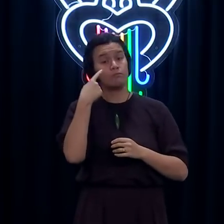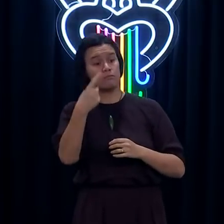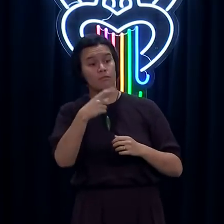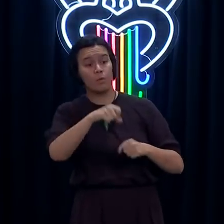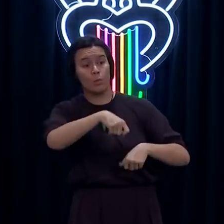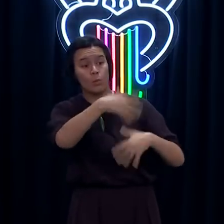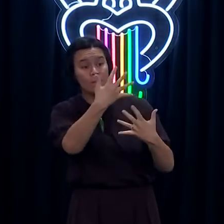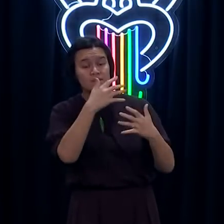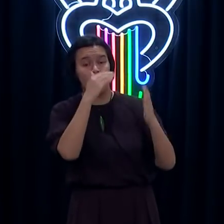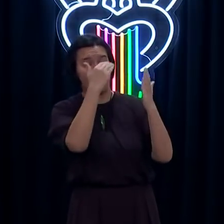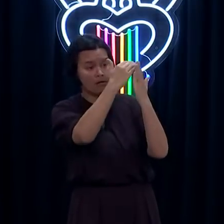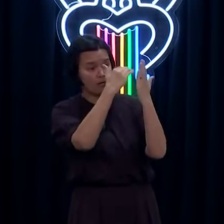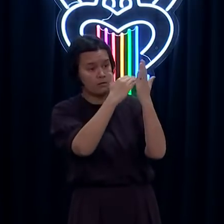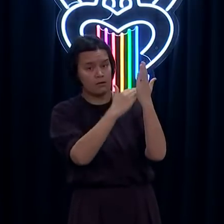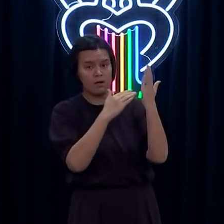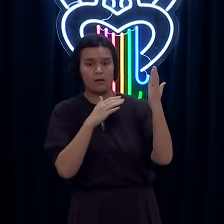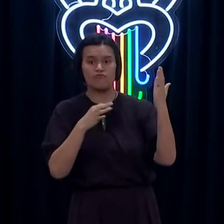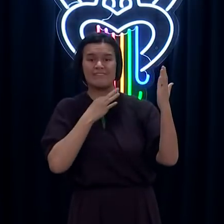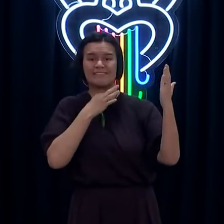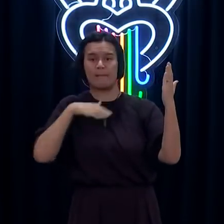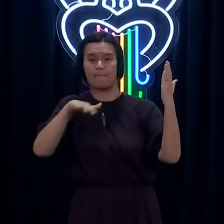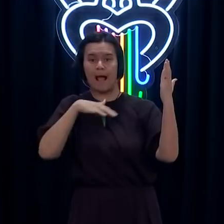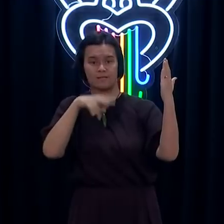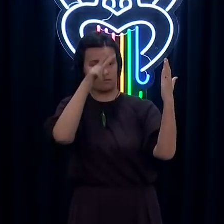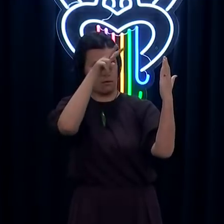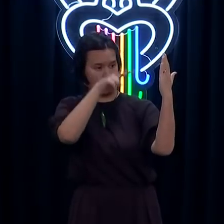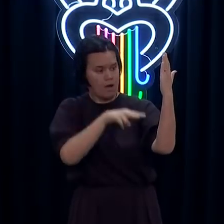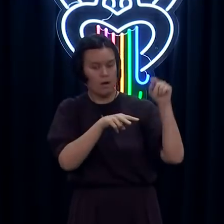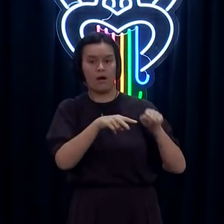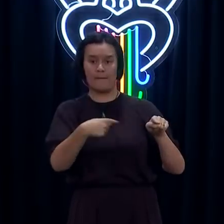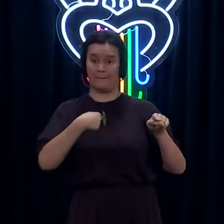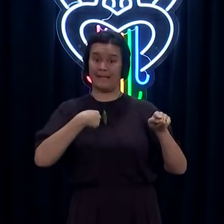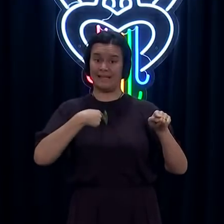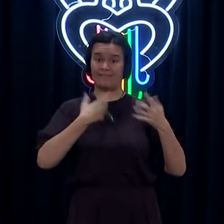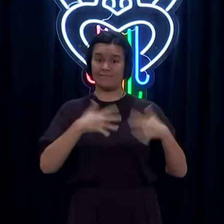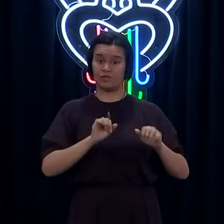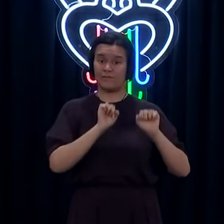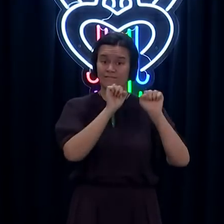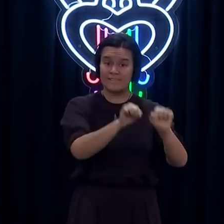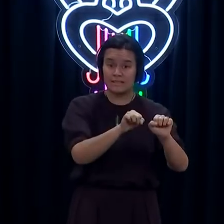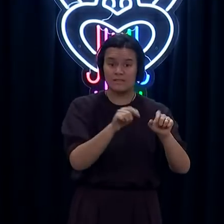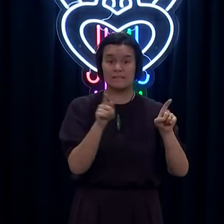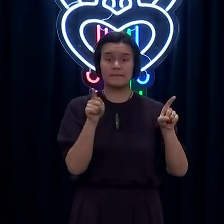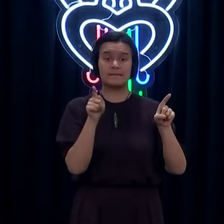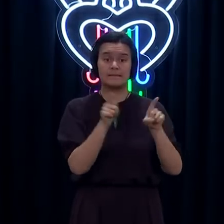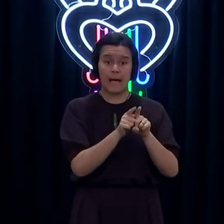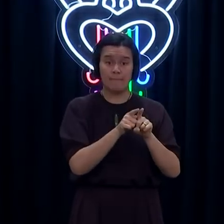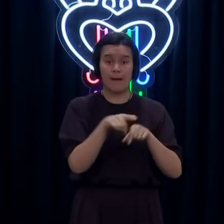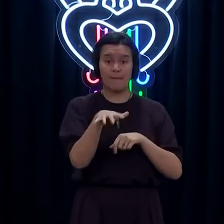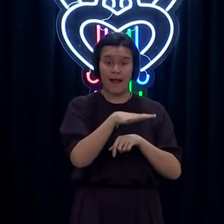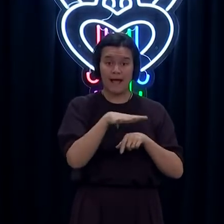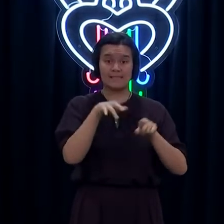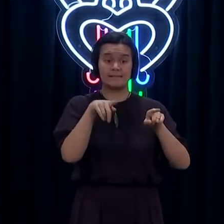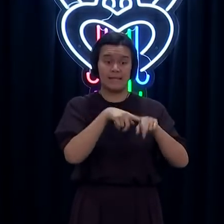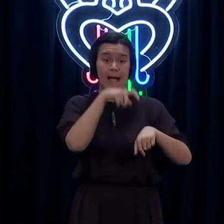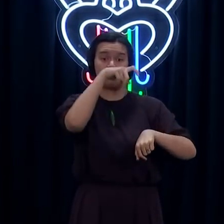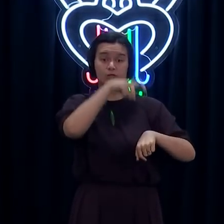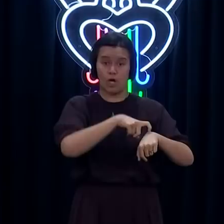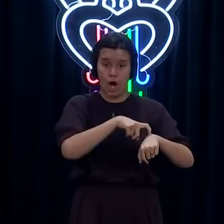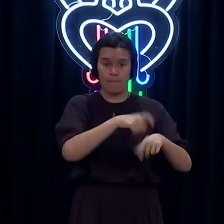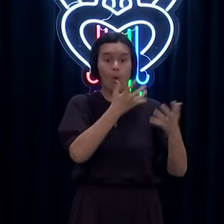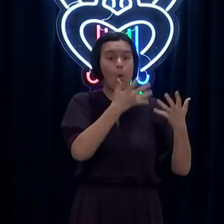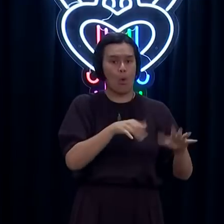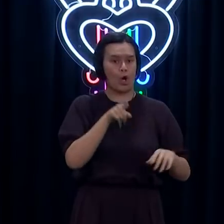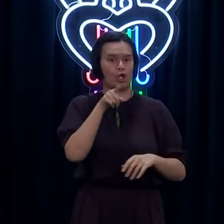at the relevant dates and times, are connected to one of the seven suburbs of interest, or have any symptoms